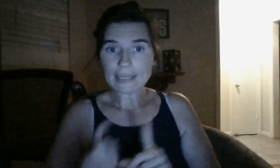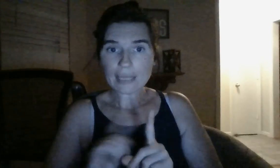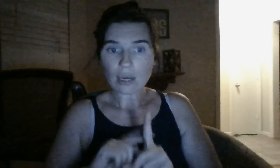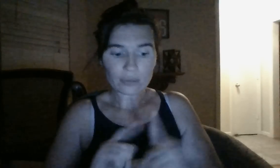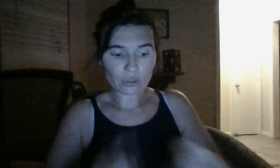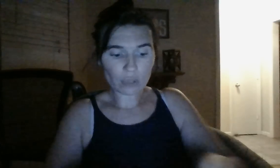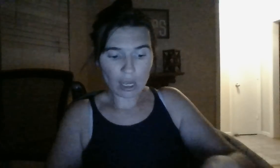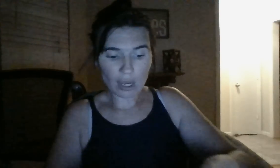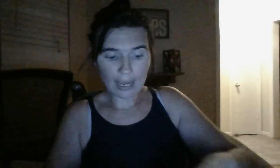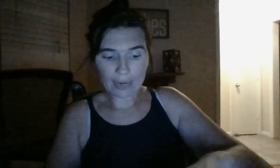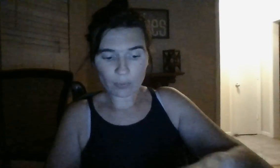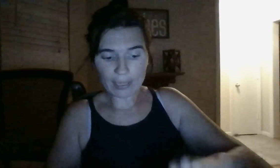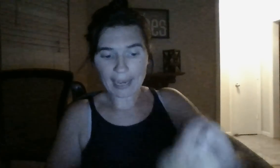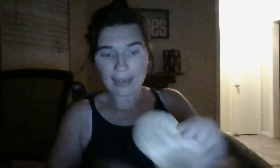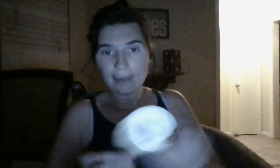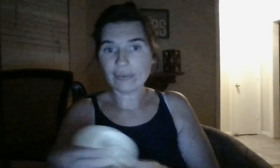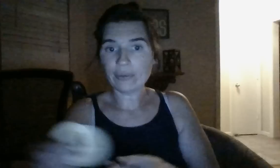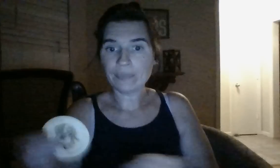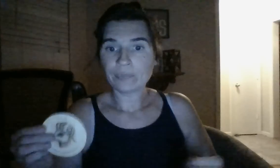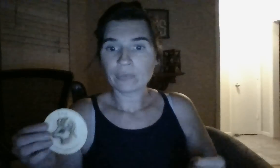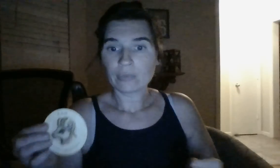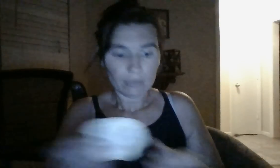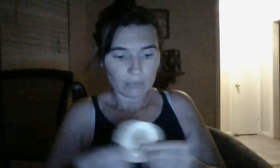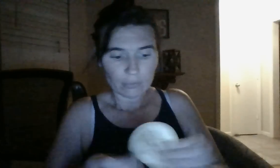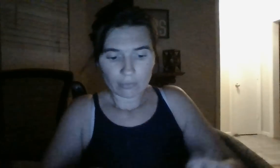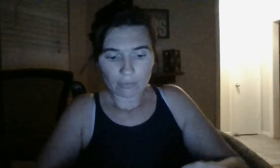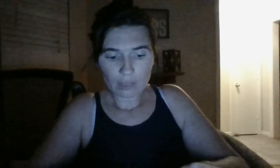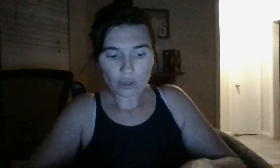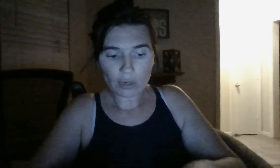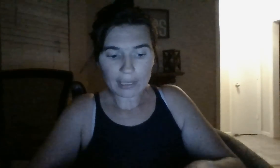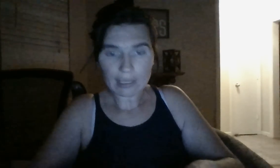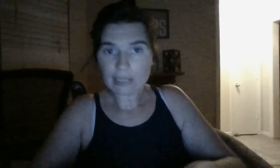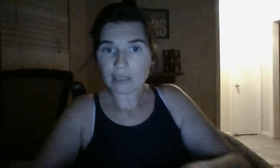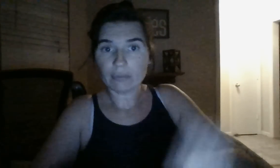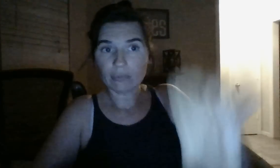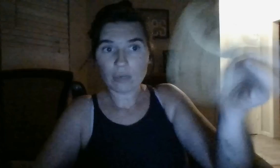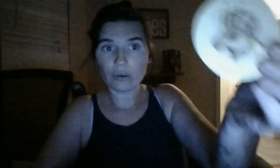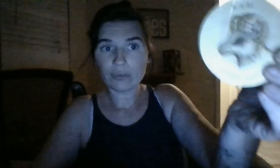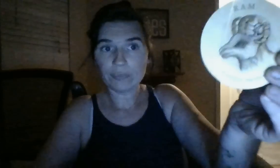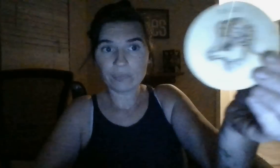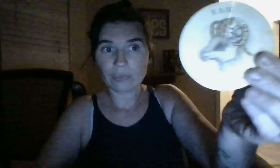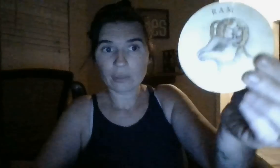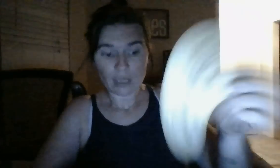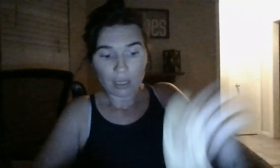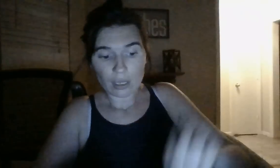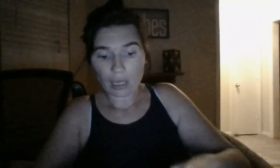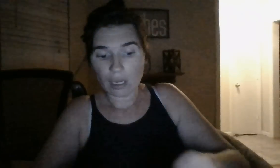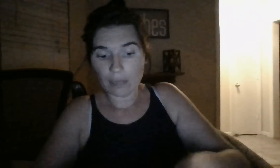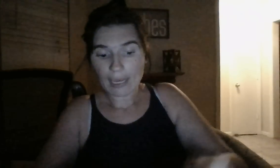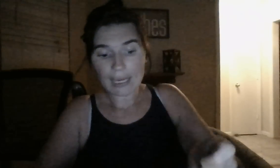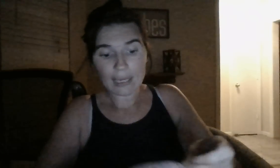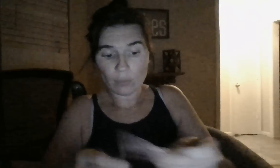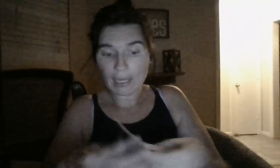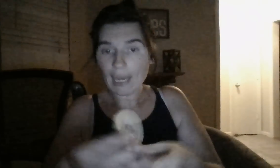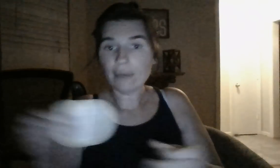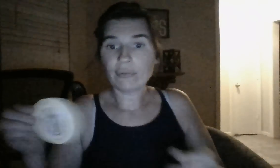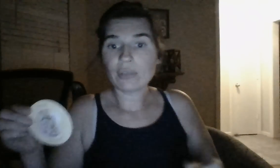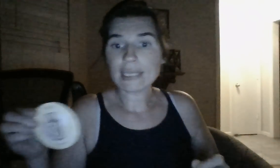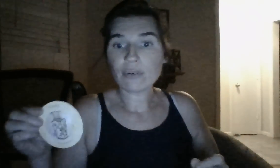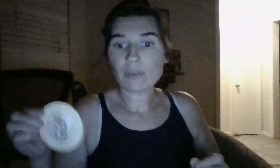Lifeside officer of law. And, we have... Sorry. That's the her. And, we have the secret